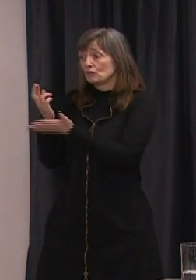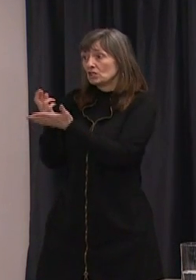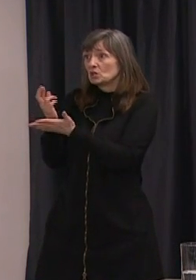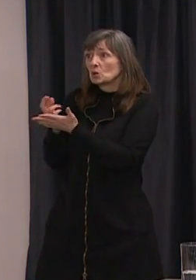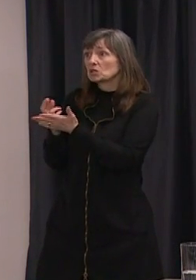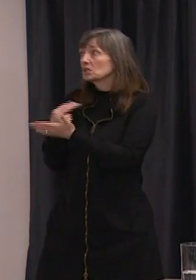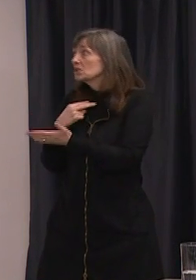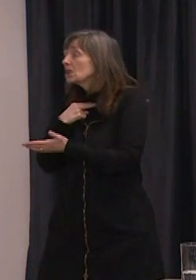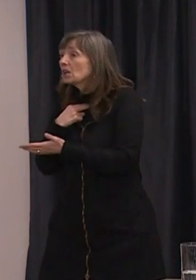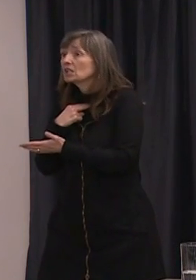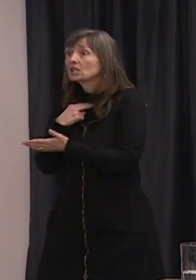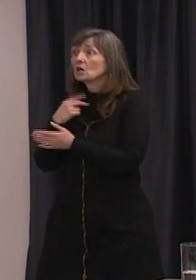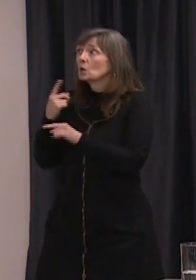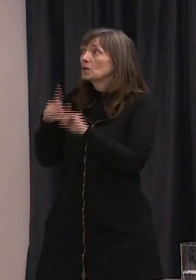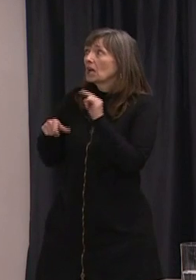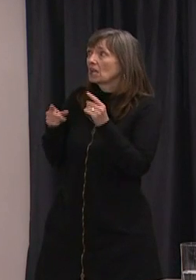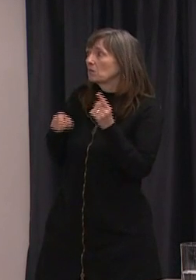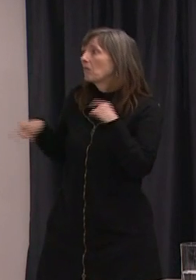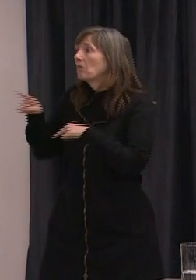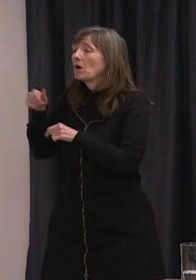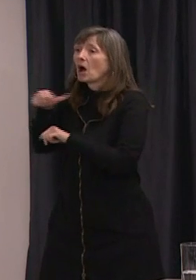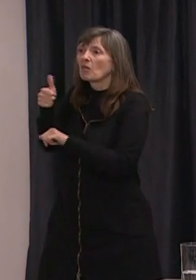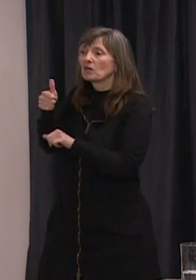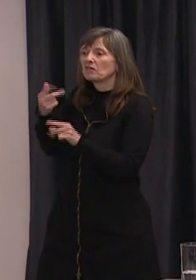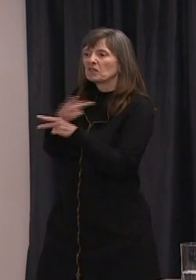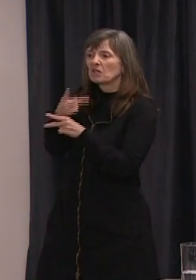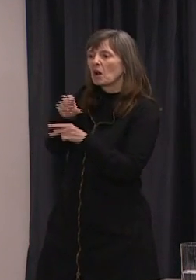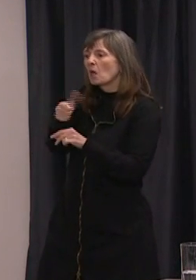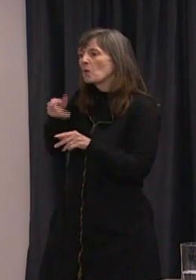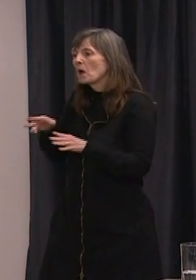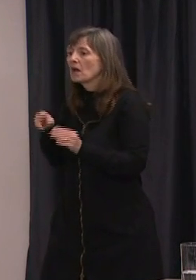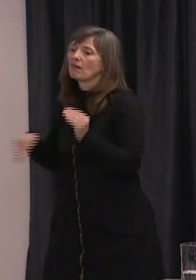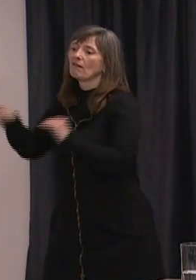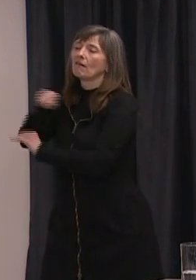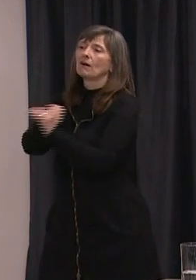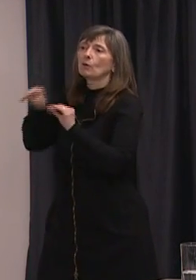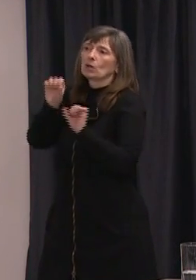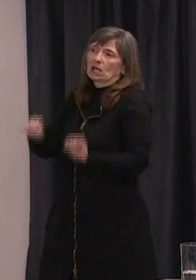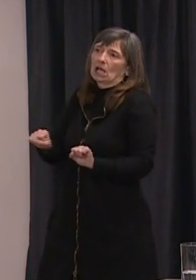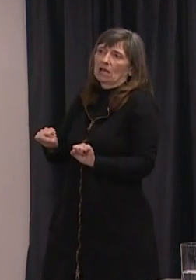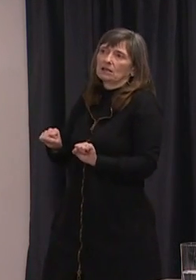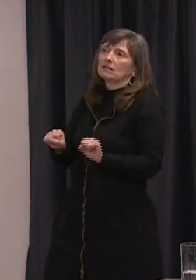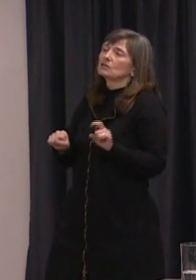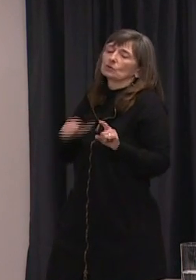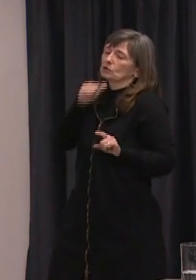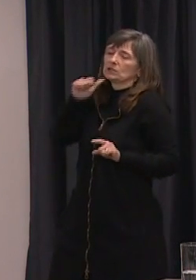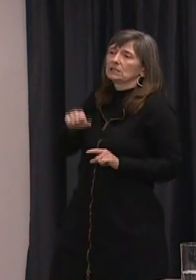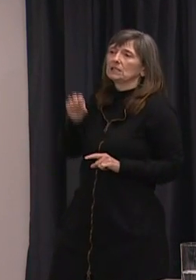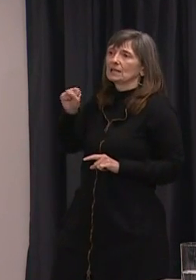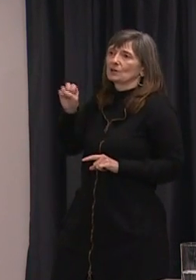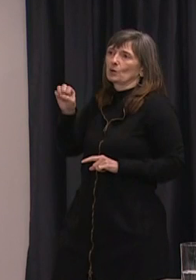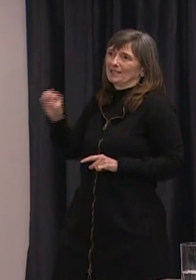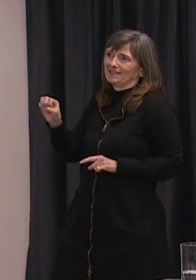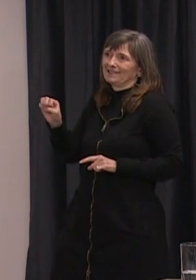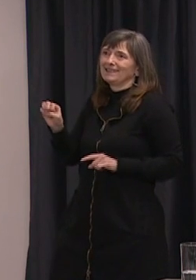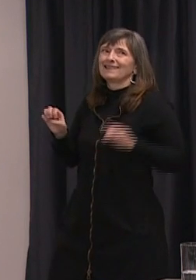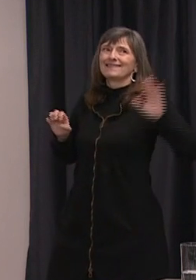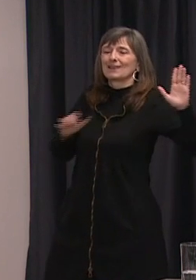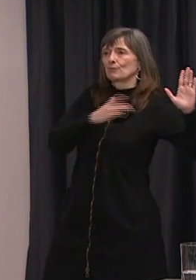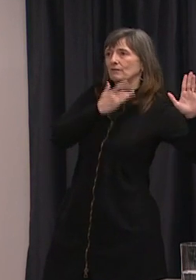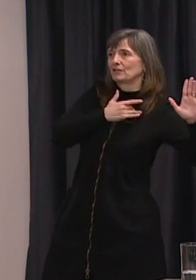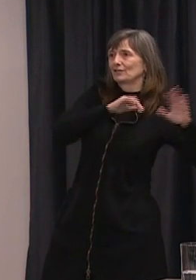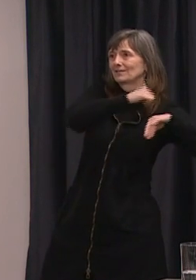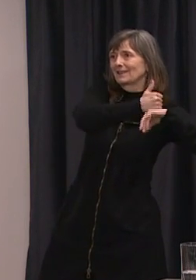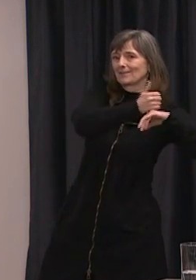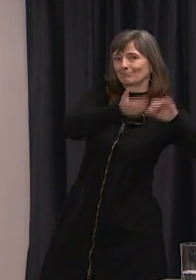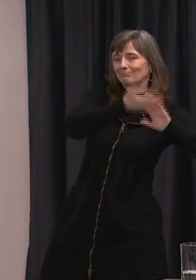that we can't meet or get round with our current setup so we haven't gone down that road because I think there's a difference between how we